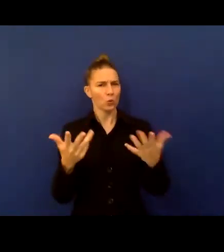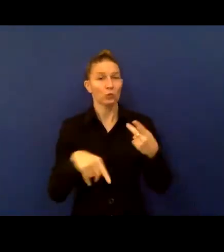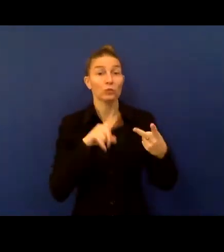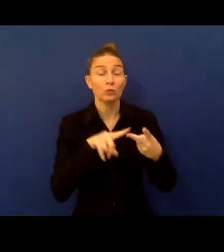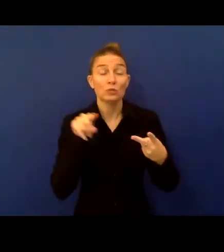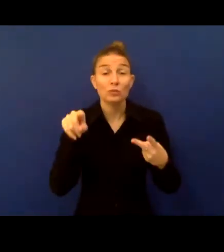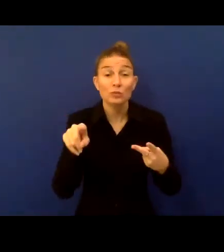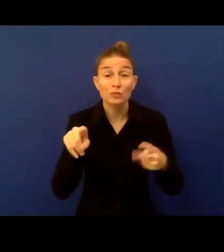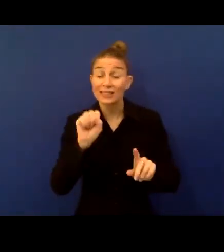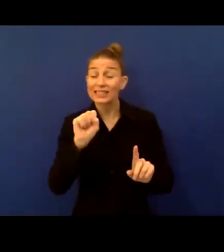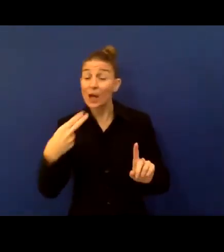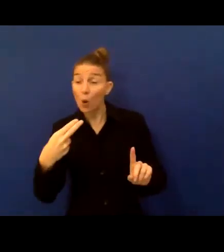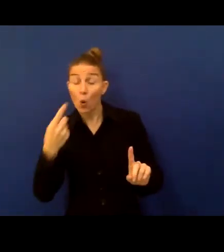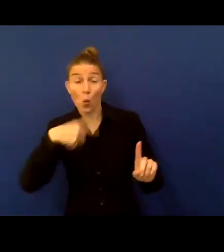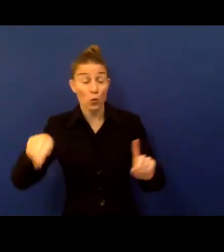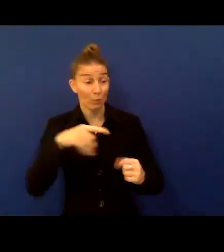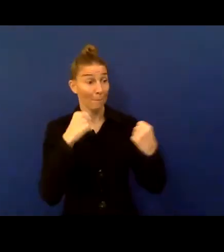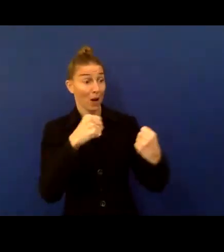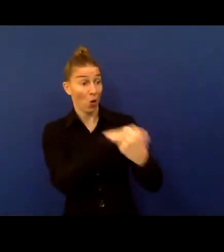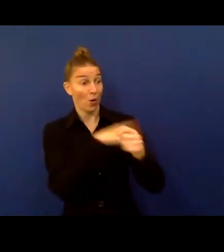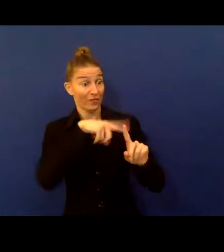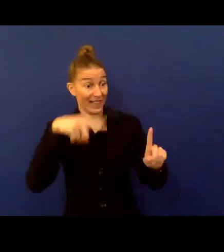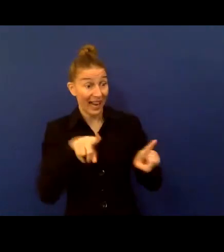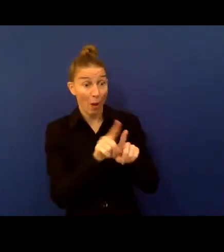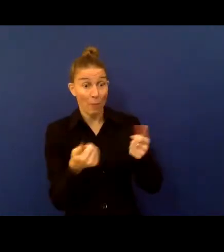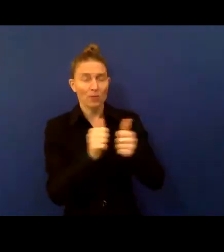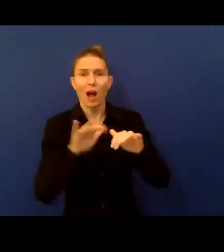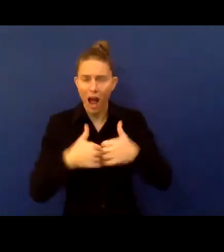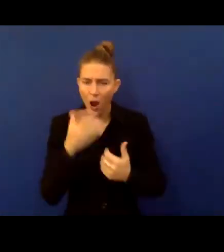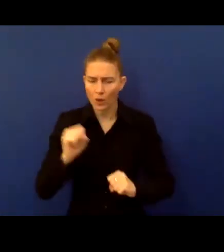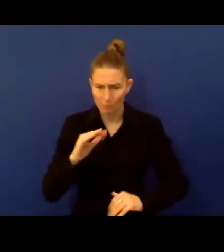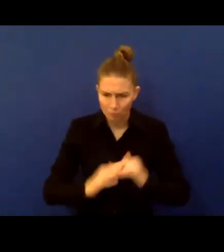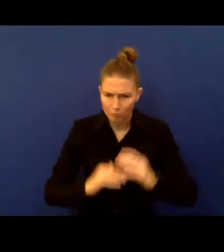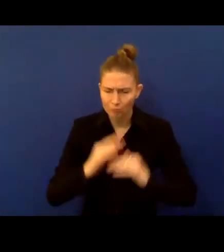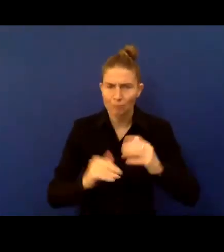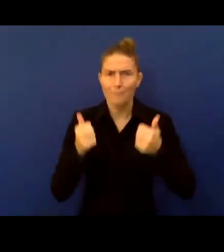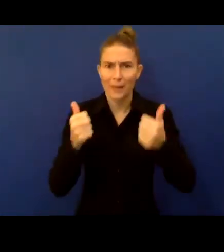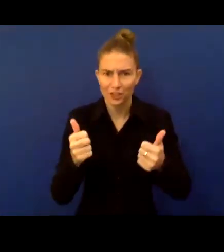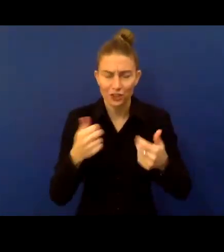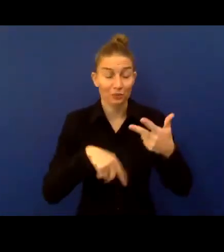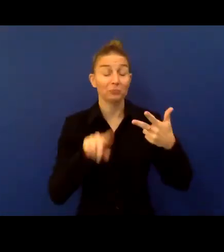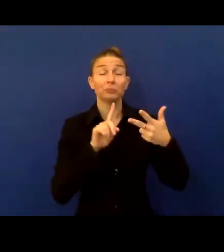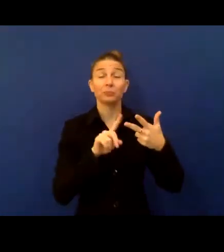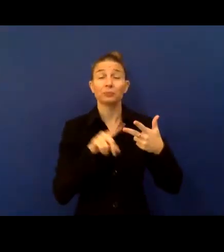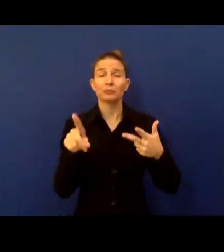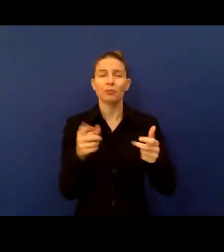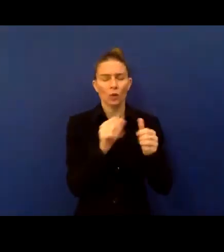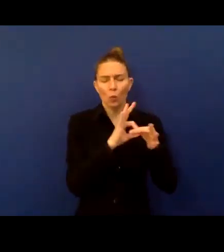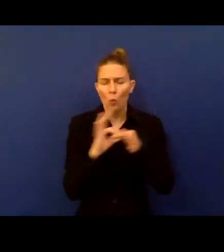stakeholders across all sectors use the power of data and partnership to build back better? And what kind of cooperation and partnerships